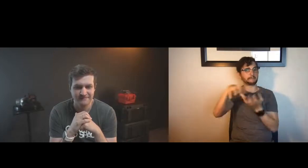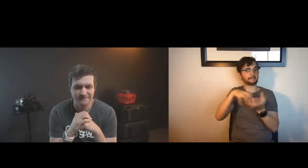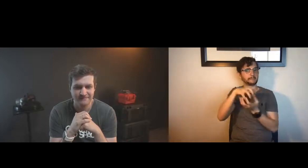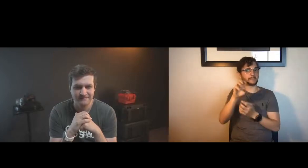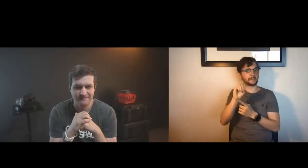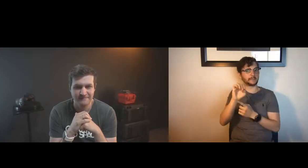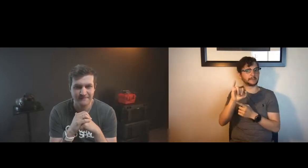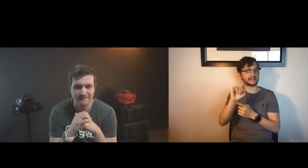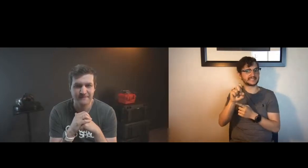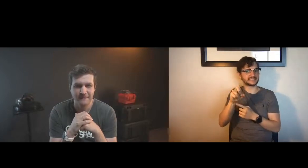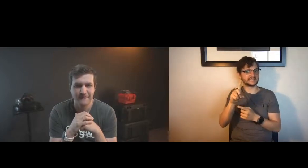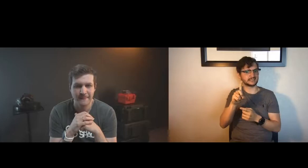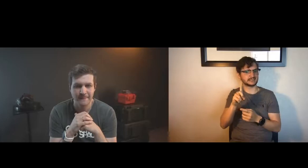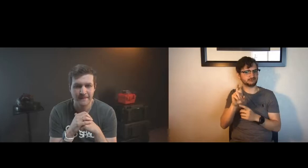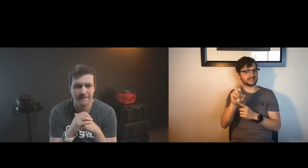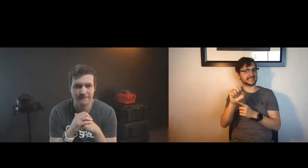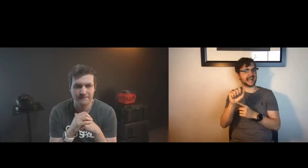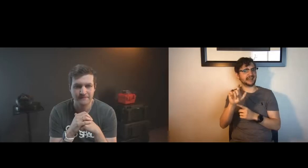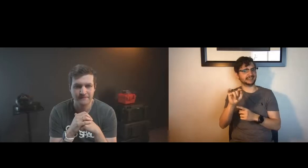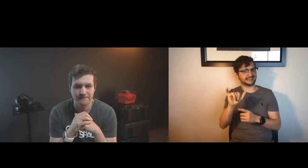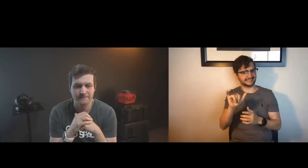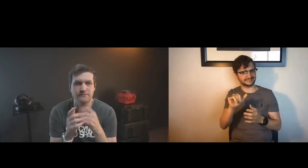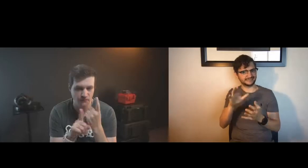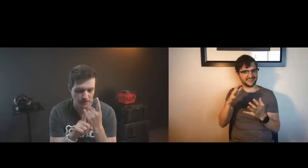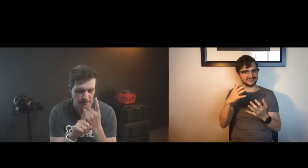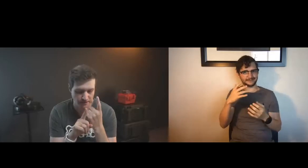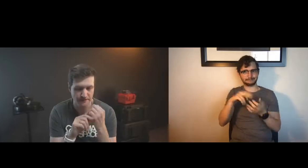it really was sort of mixed reality